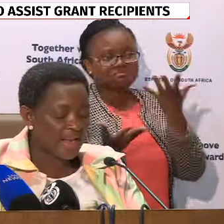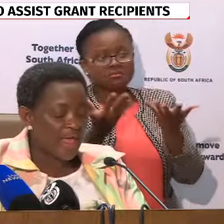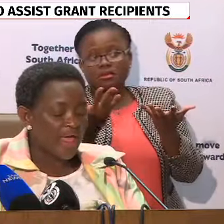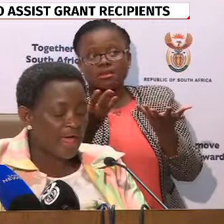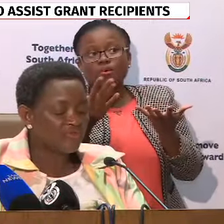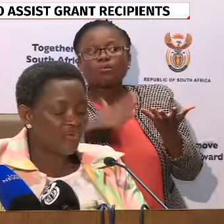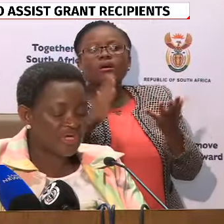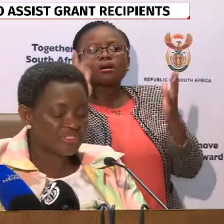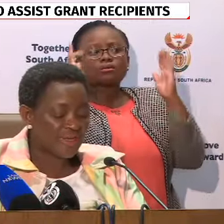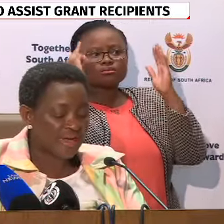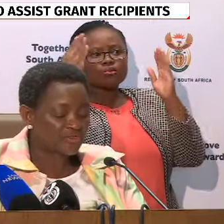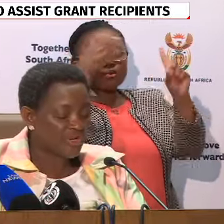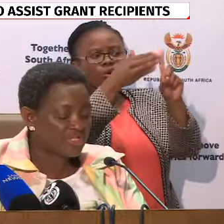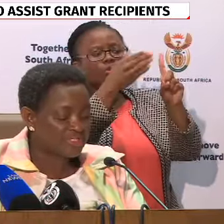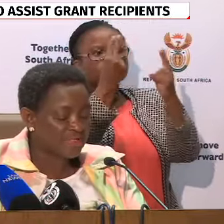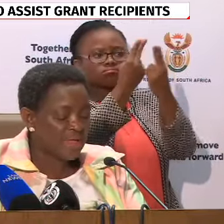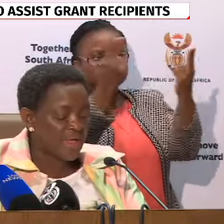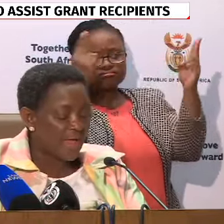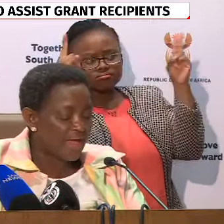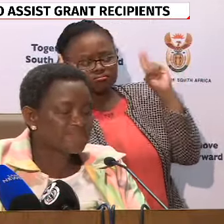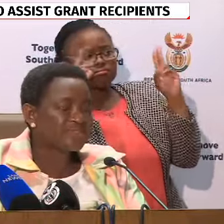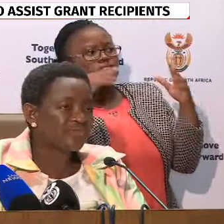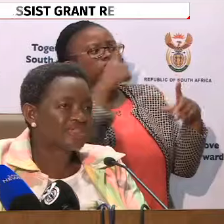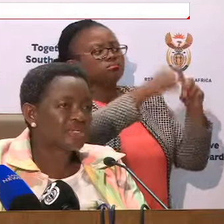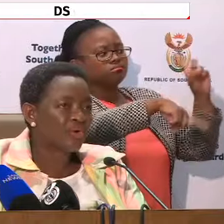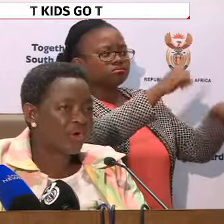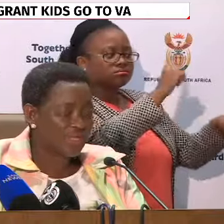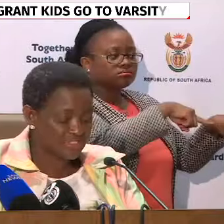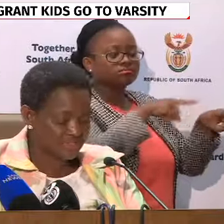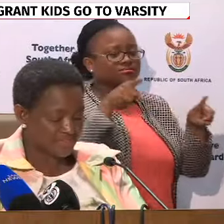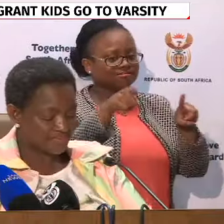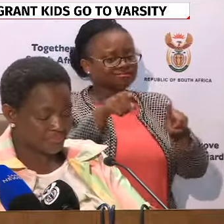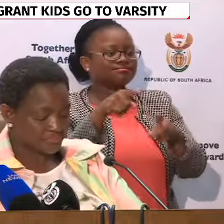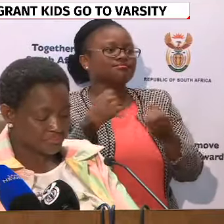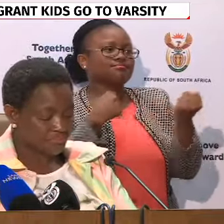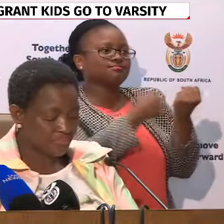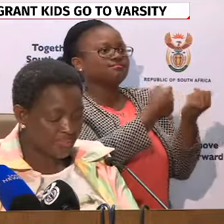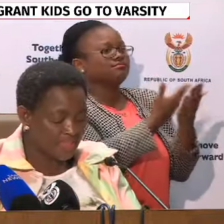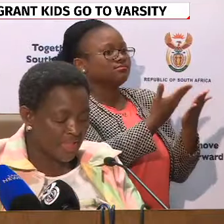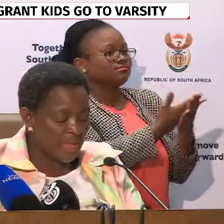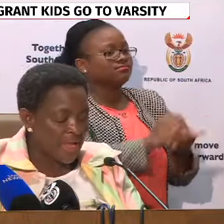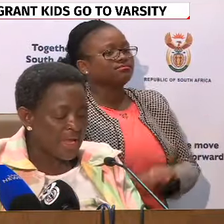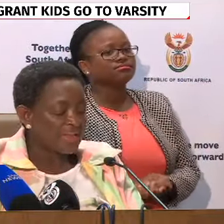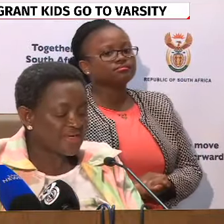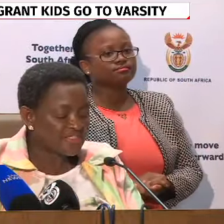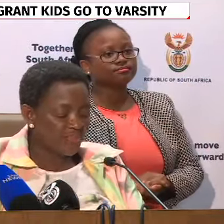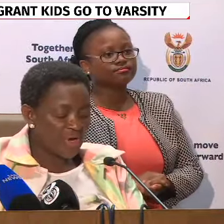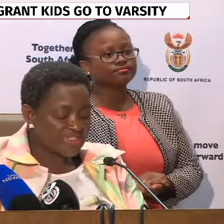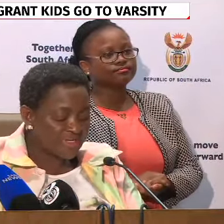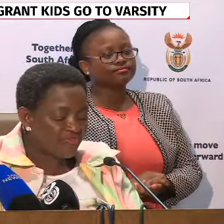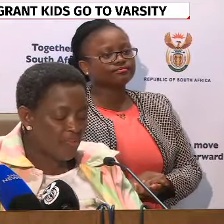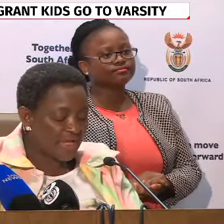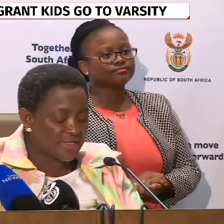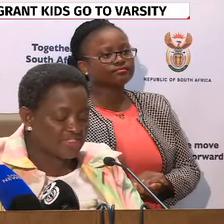and vocational education and TVET colleges. This